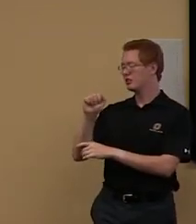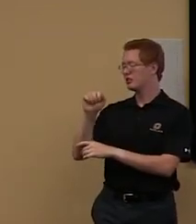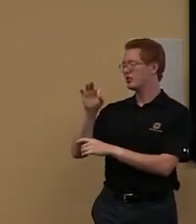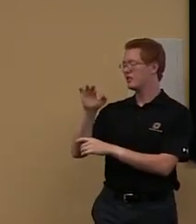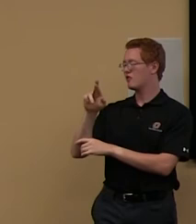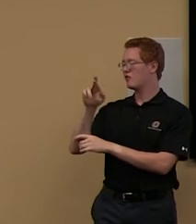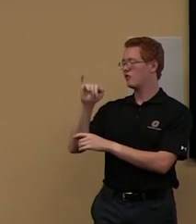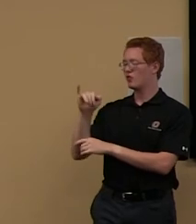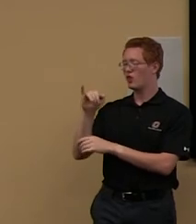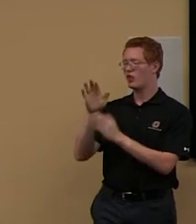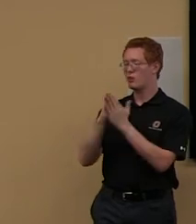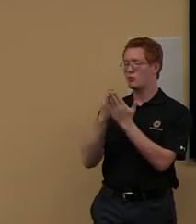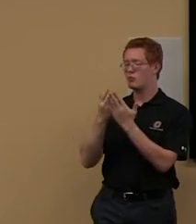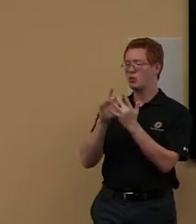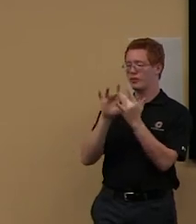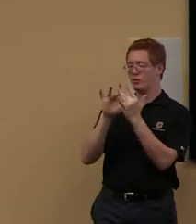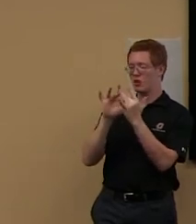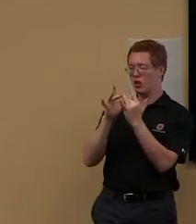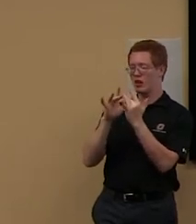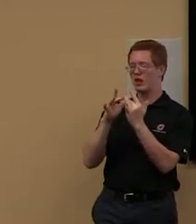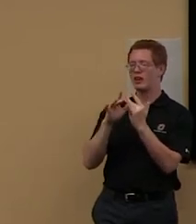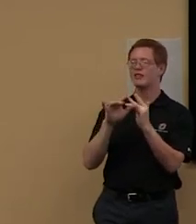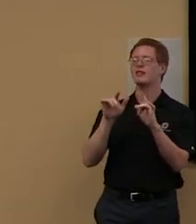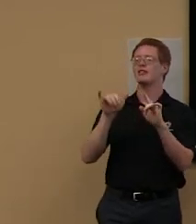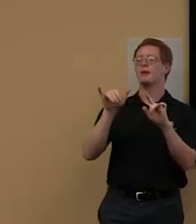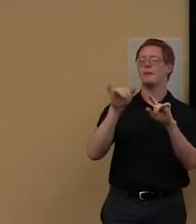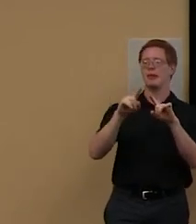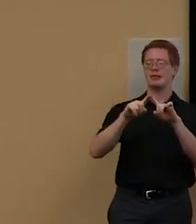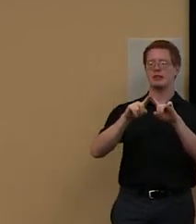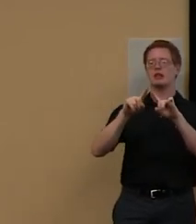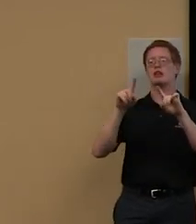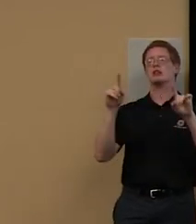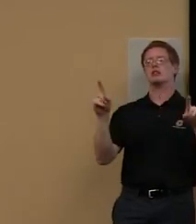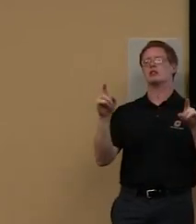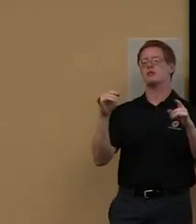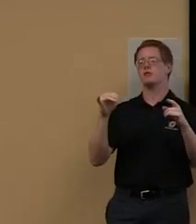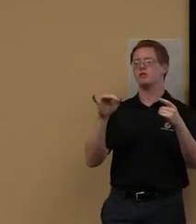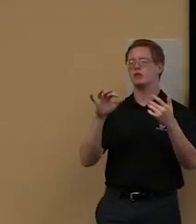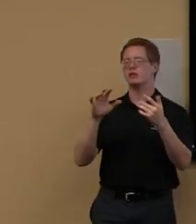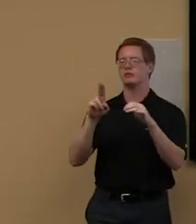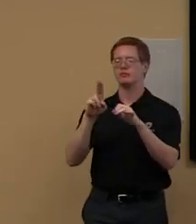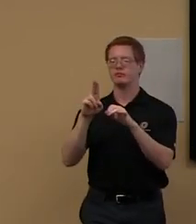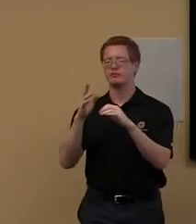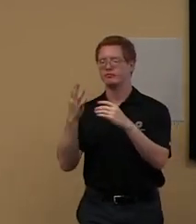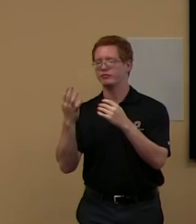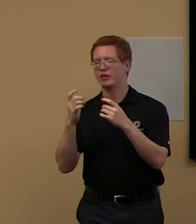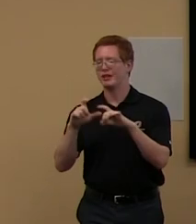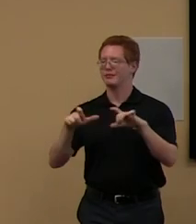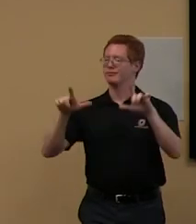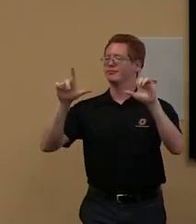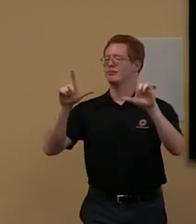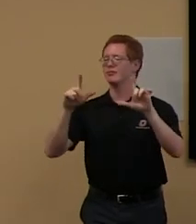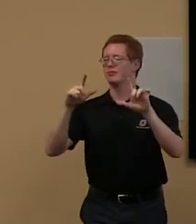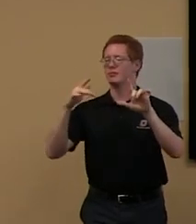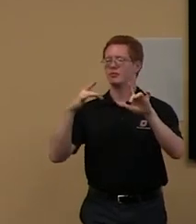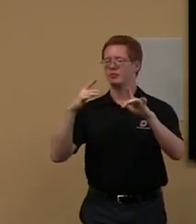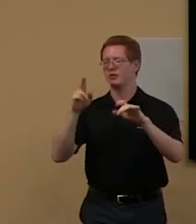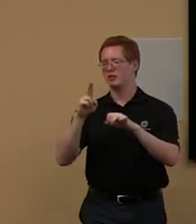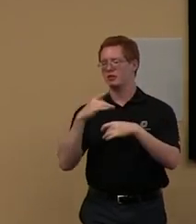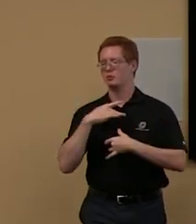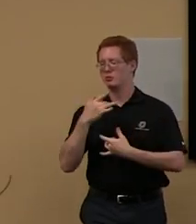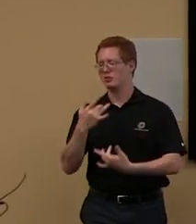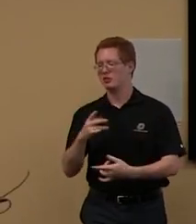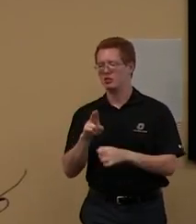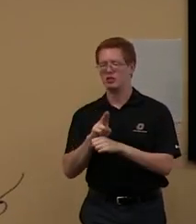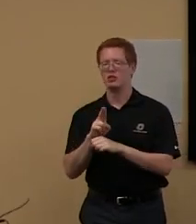Safari Books Online. Um, and it is a different kind of interface that I'm used to. so all right so I'll